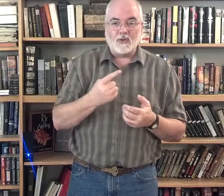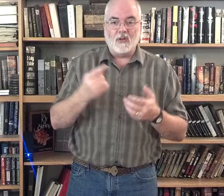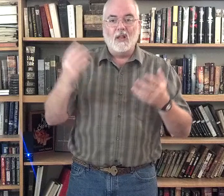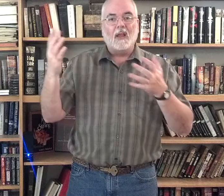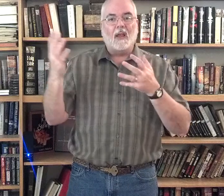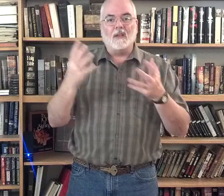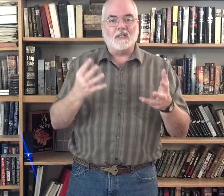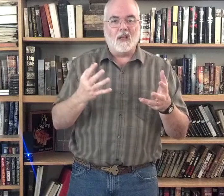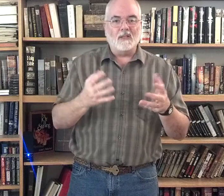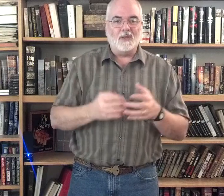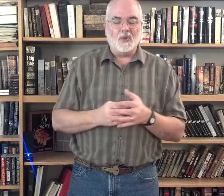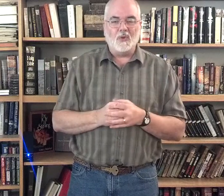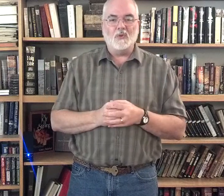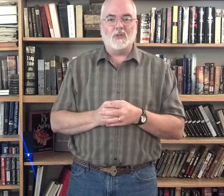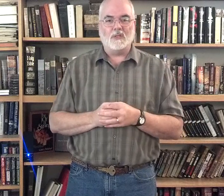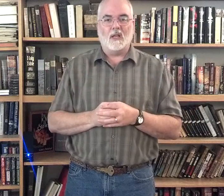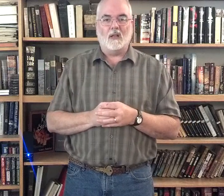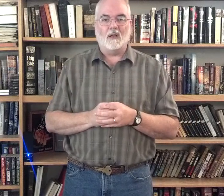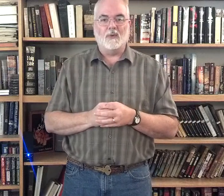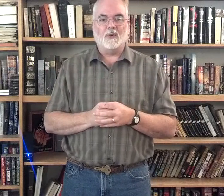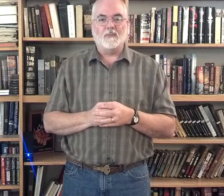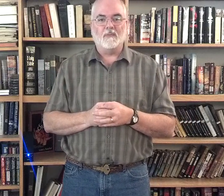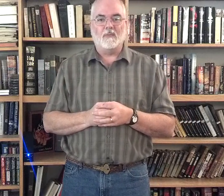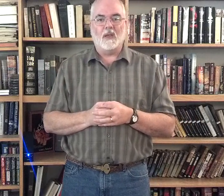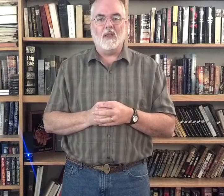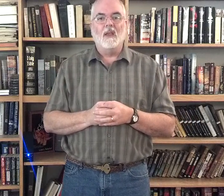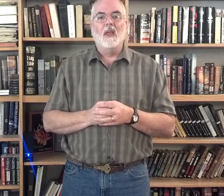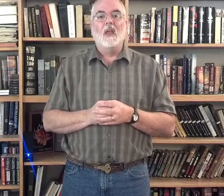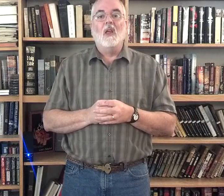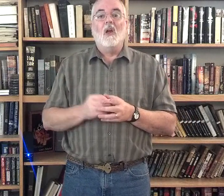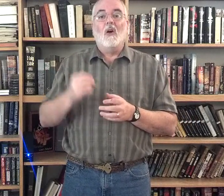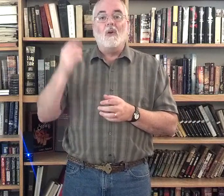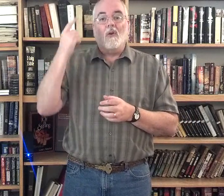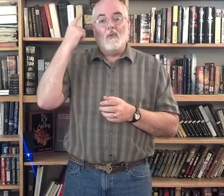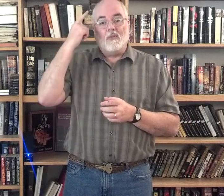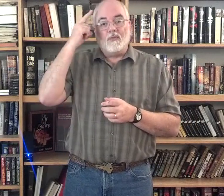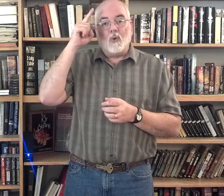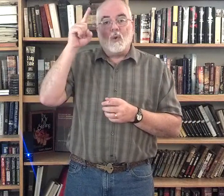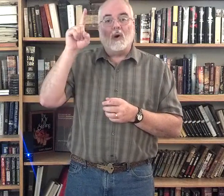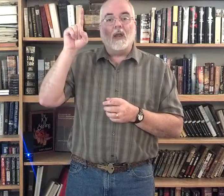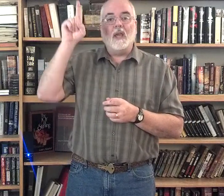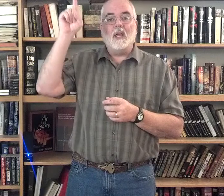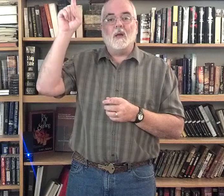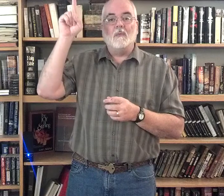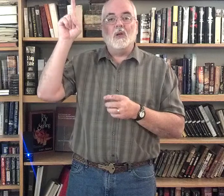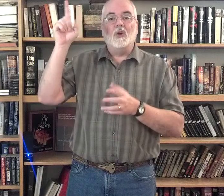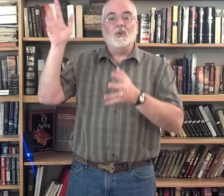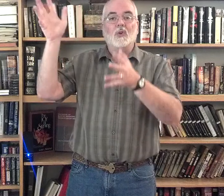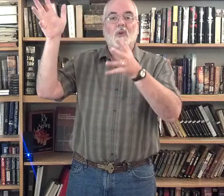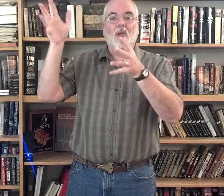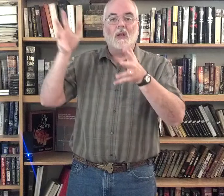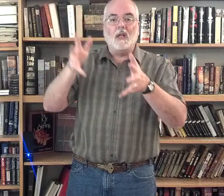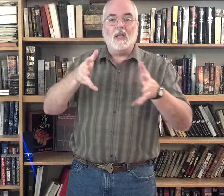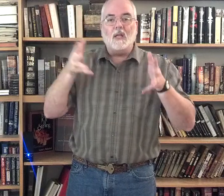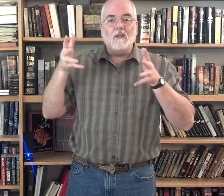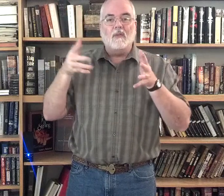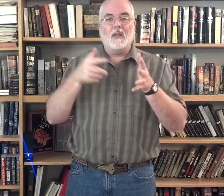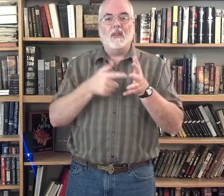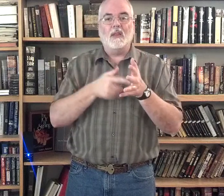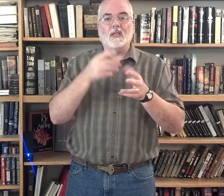and the signs that you use in sign language. Okay? For him to leave this